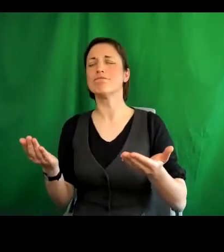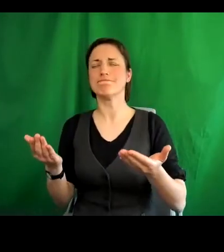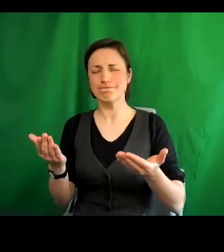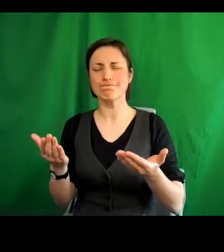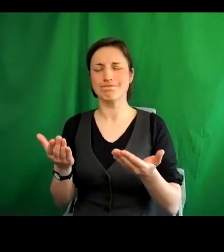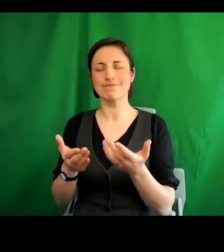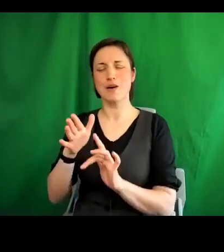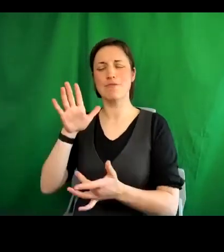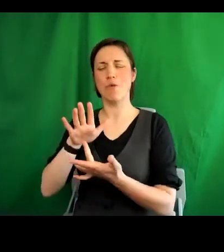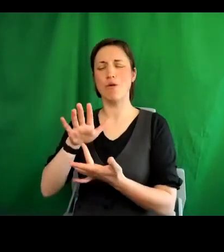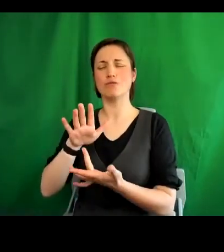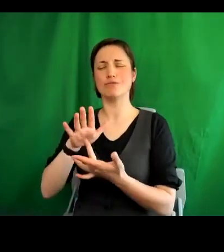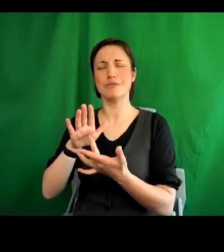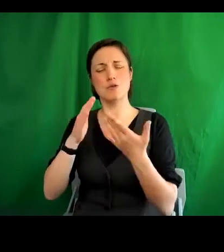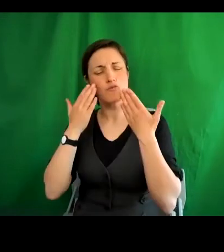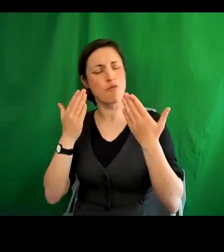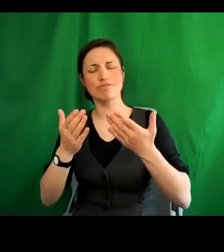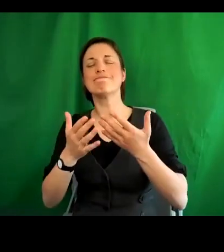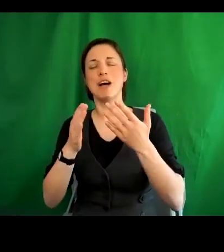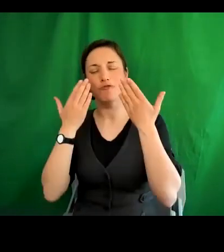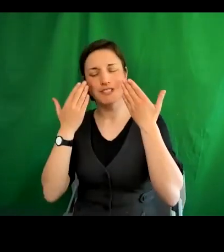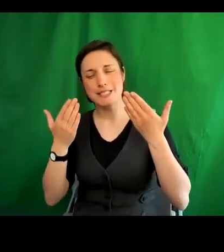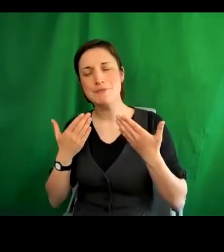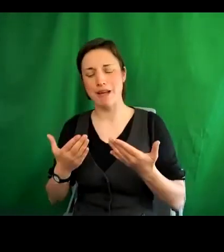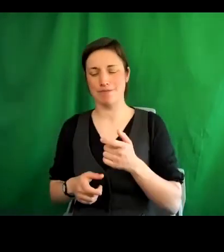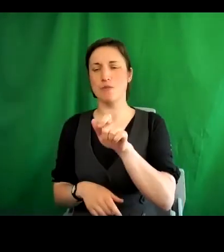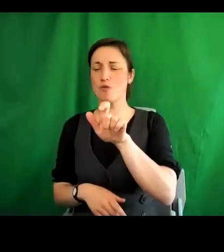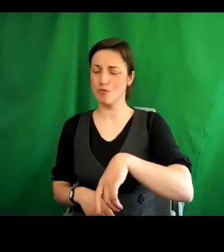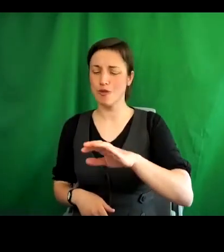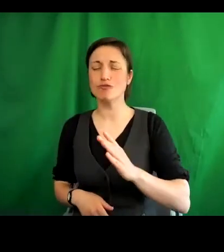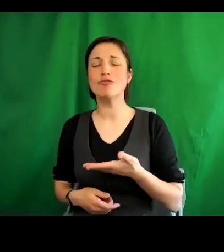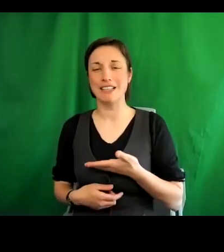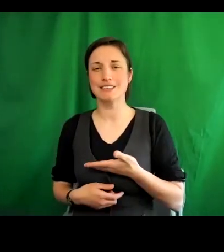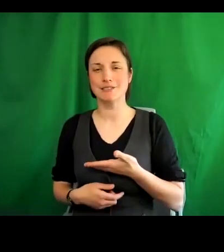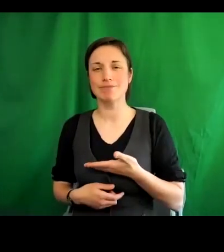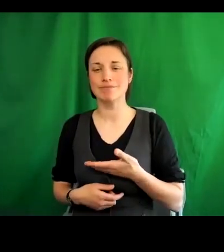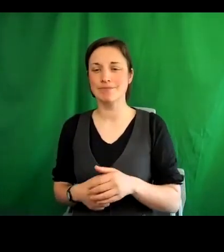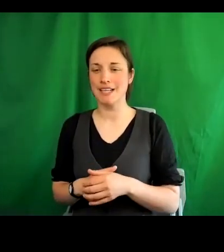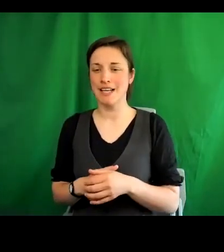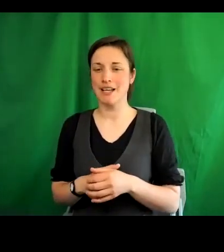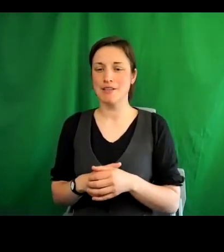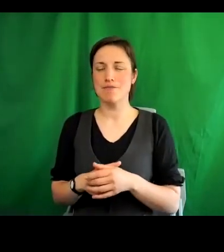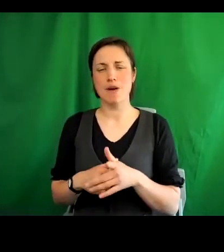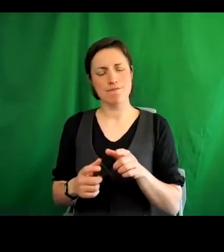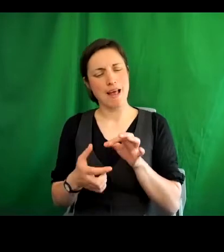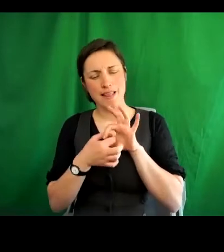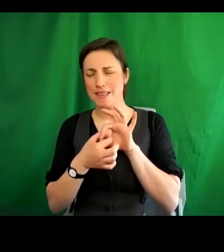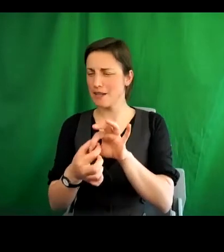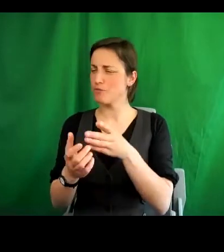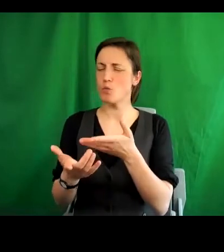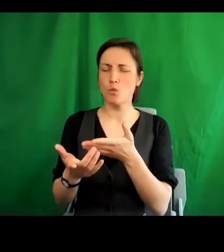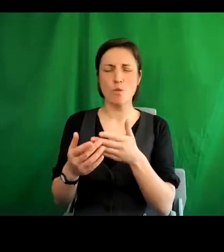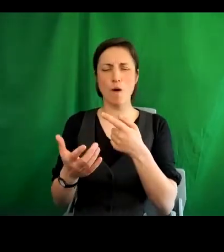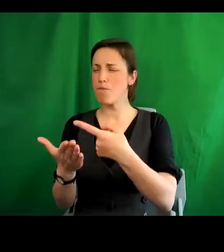to respecting human rights and the value that can come with adopting human rights approaches to policies and practices.